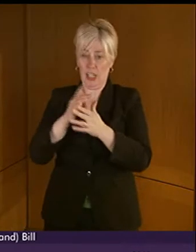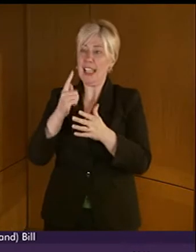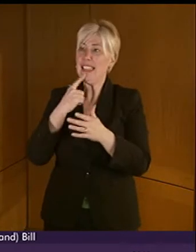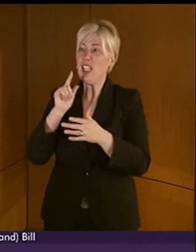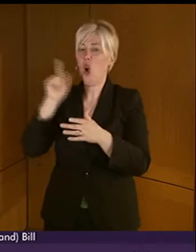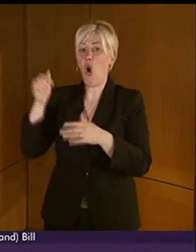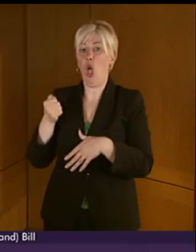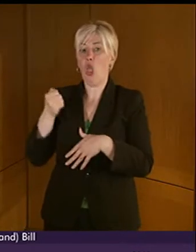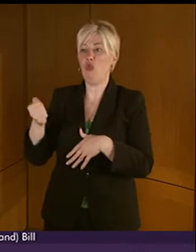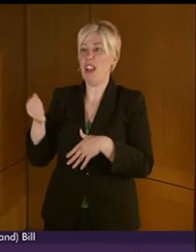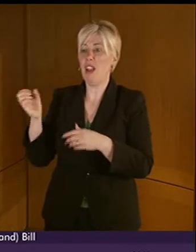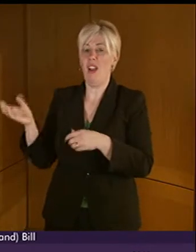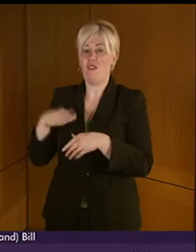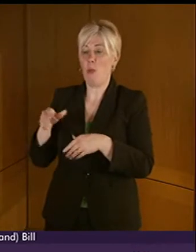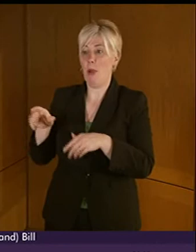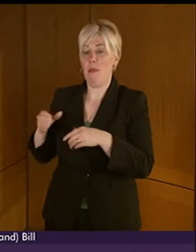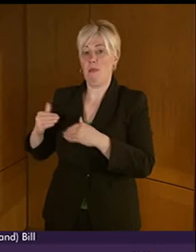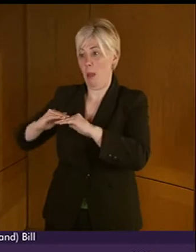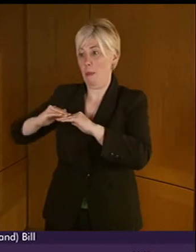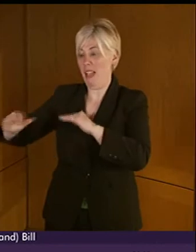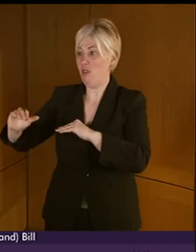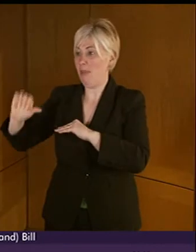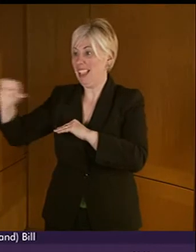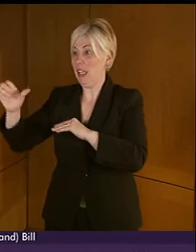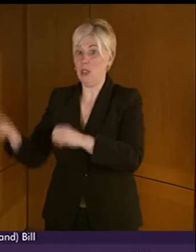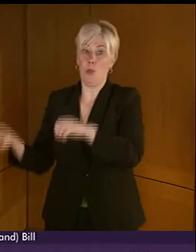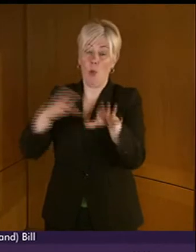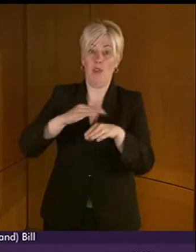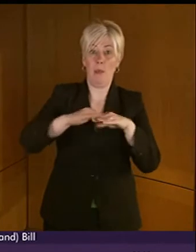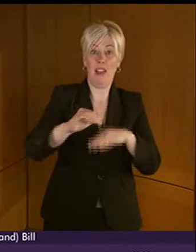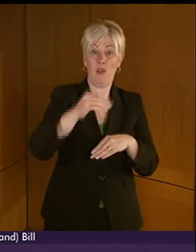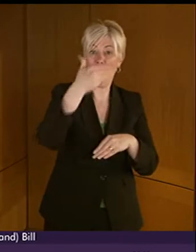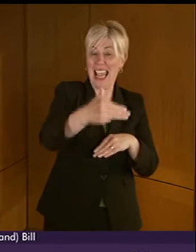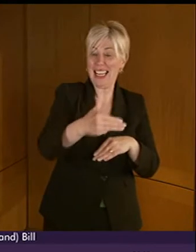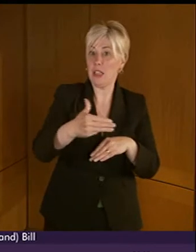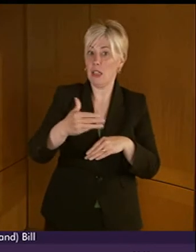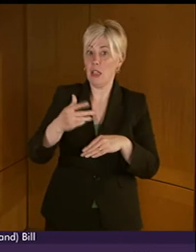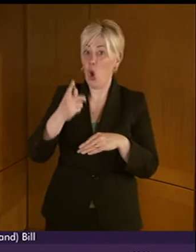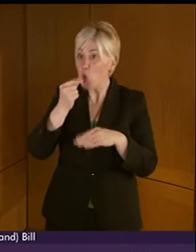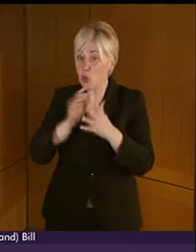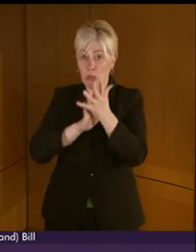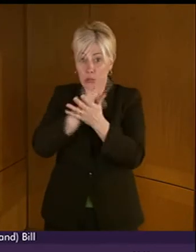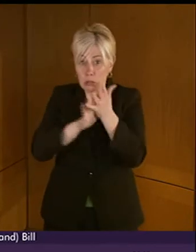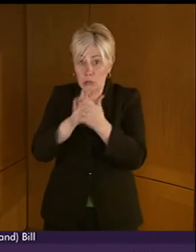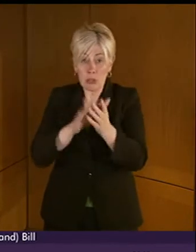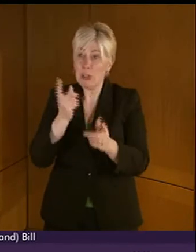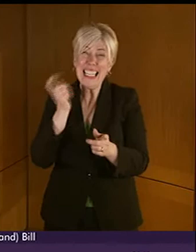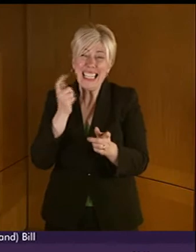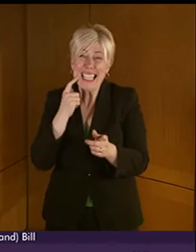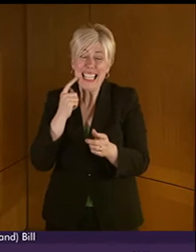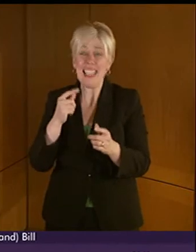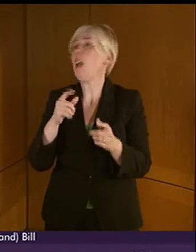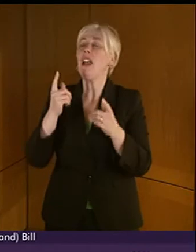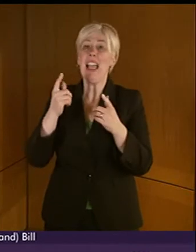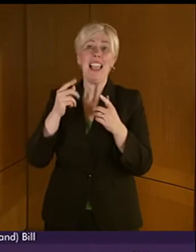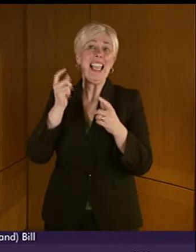from platform 6 to platform 9 using BSL. I think there are many opportunities that are there using the new modern digital technologies which could be used